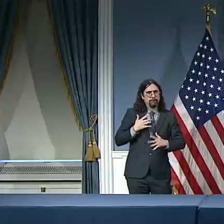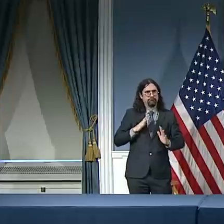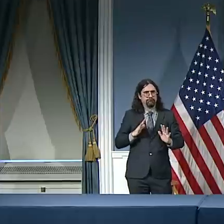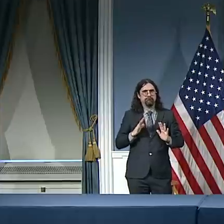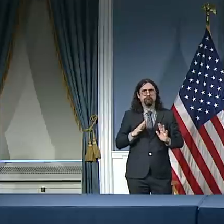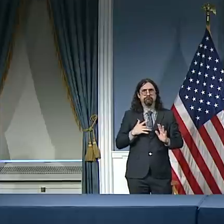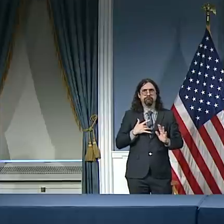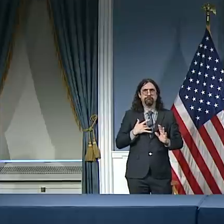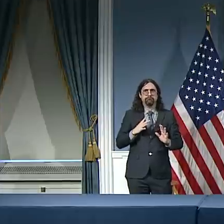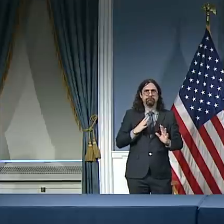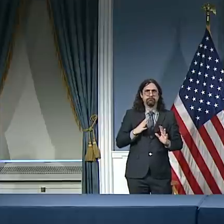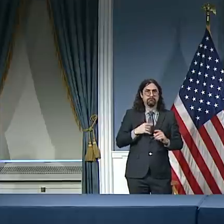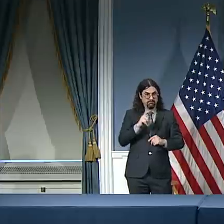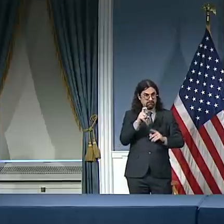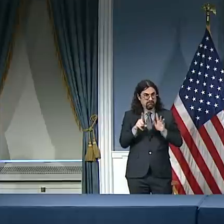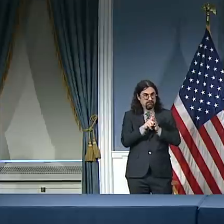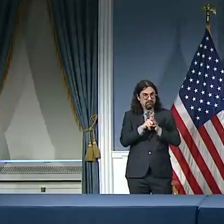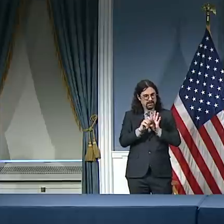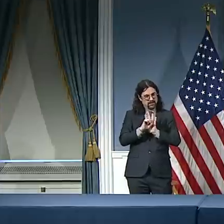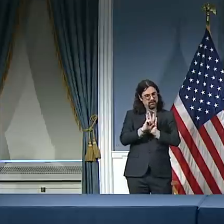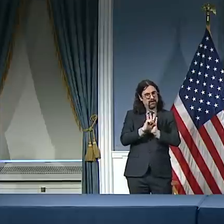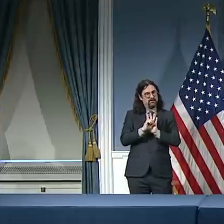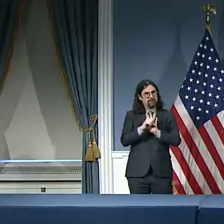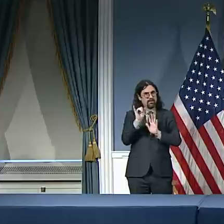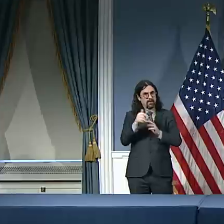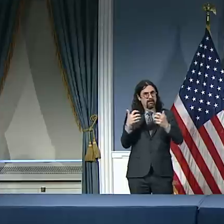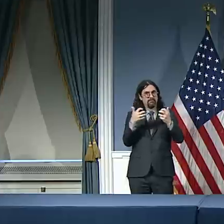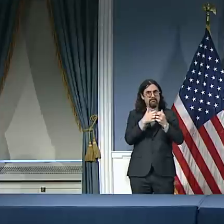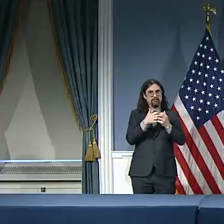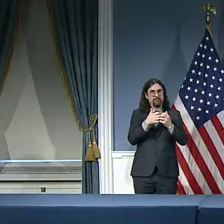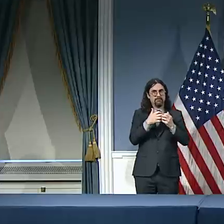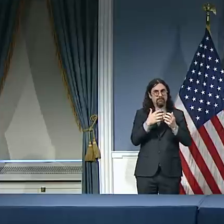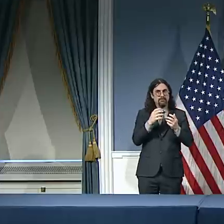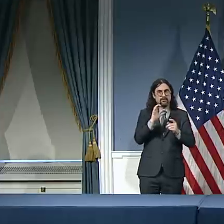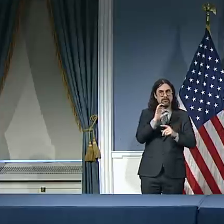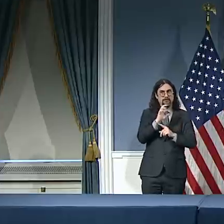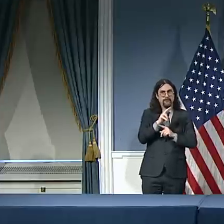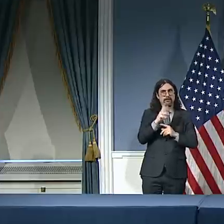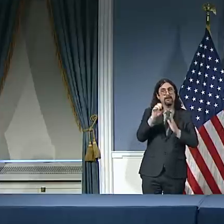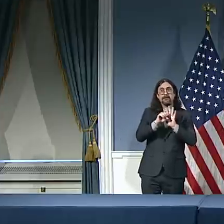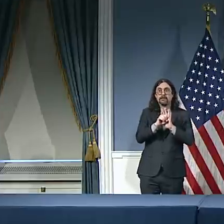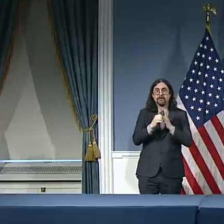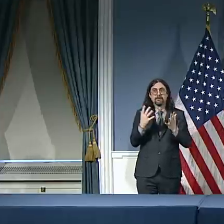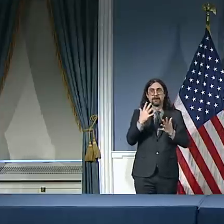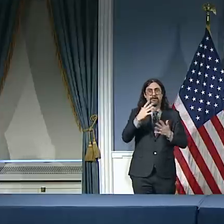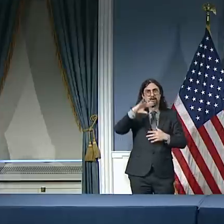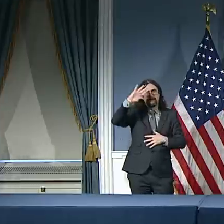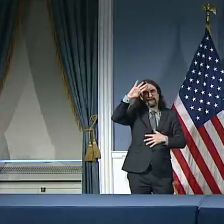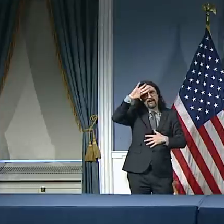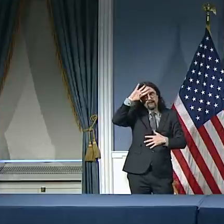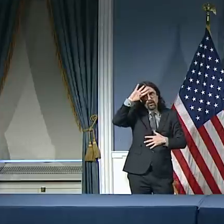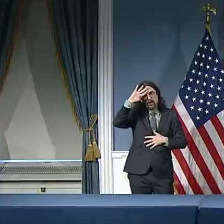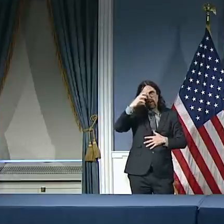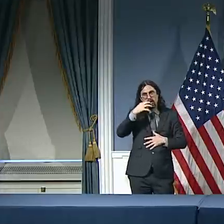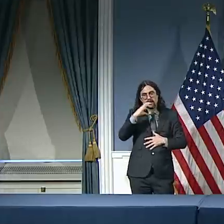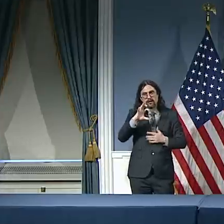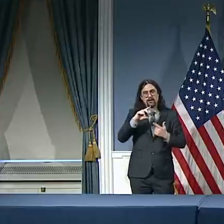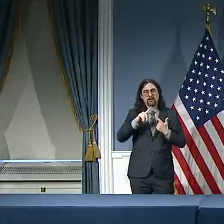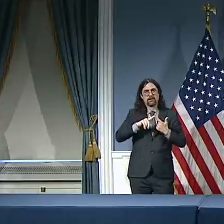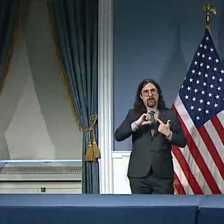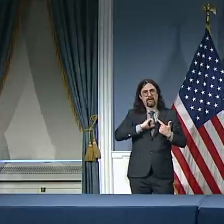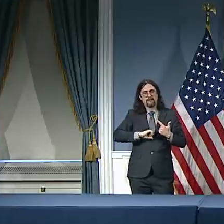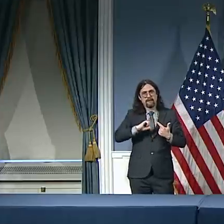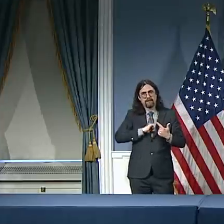developing that are either fever and a cough, fever and shortness of breath, or any other